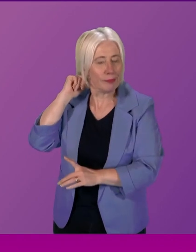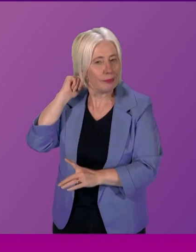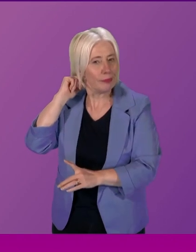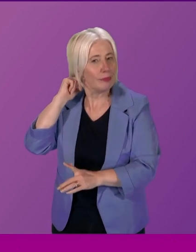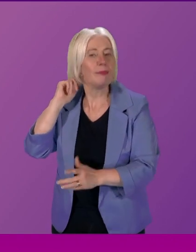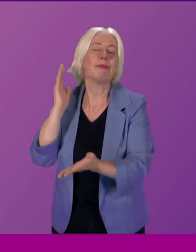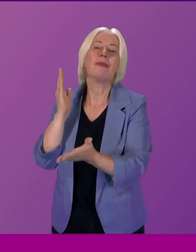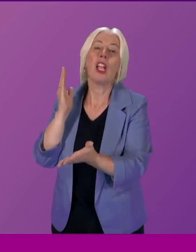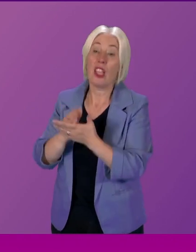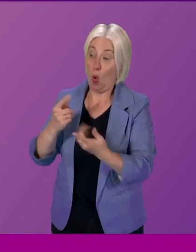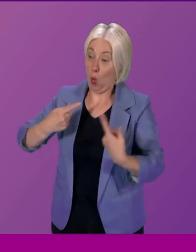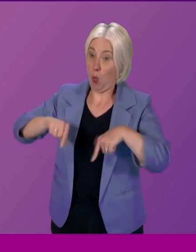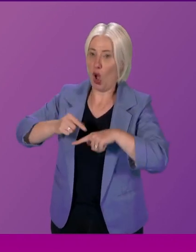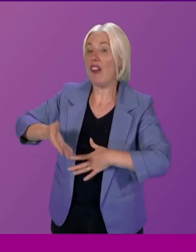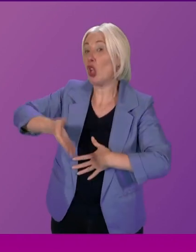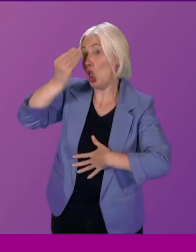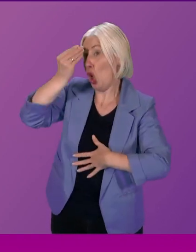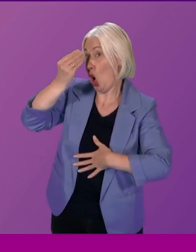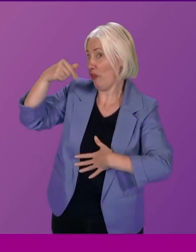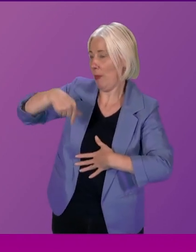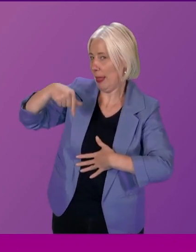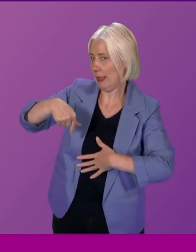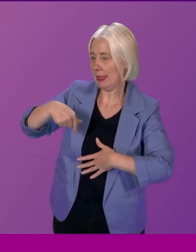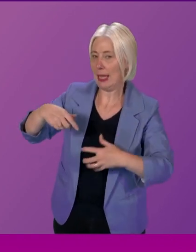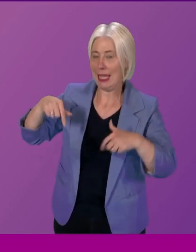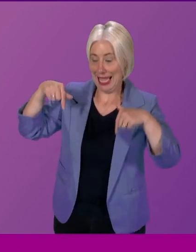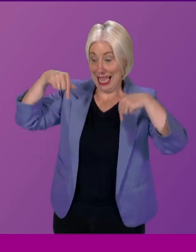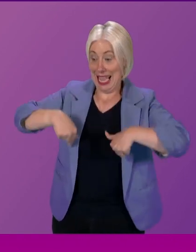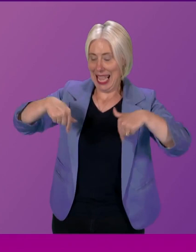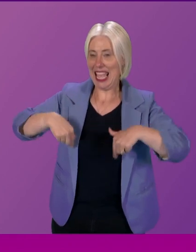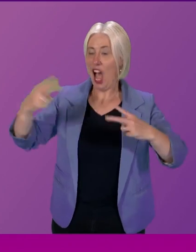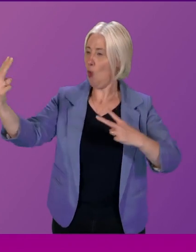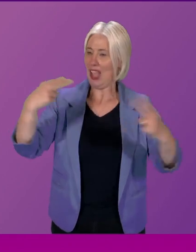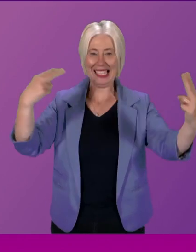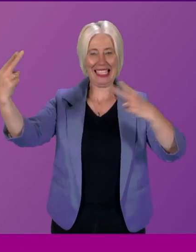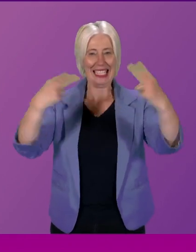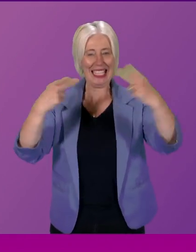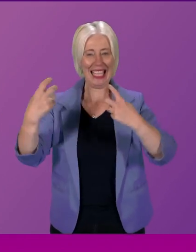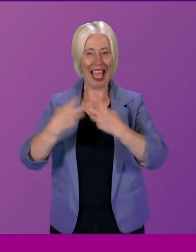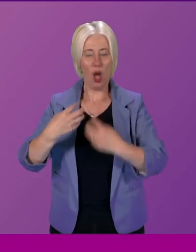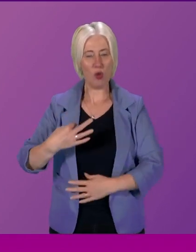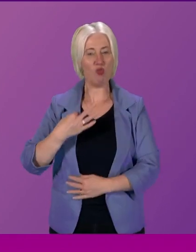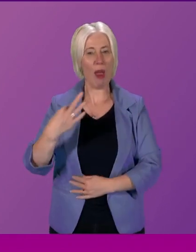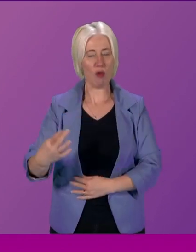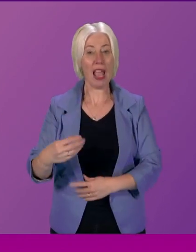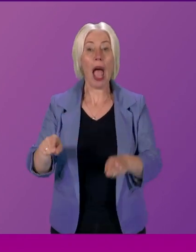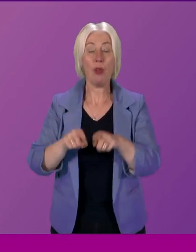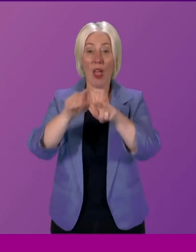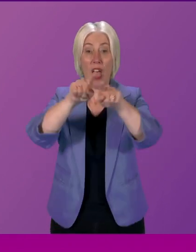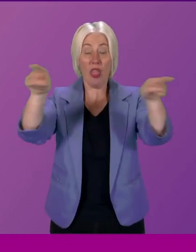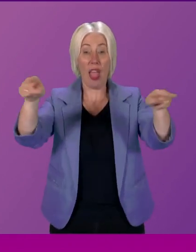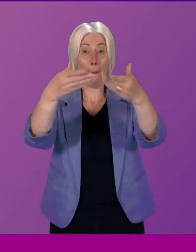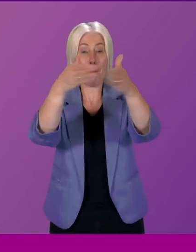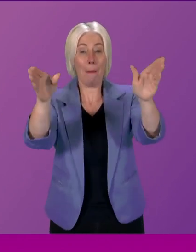lesson for us all as to how we here are perceived and represent ourselves but also how the public perceive